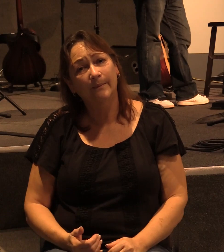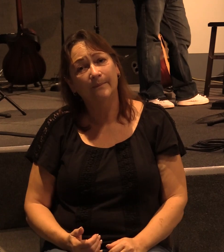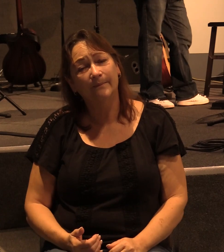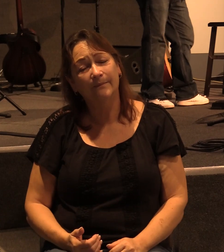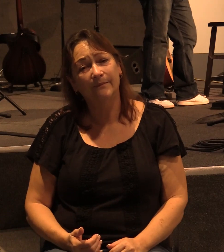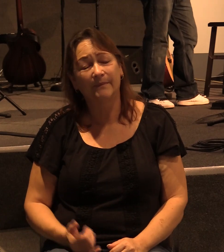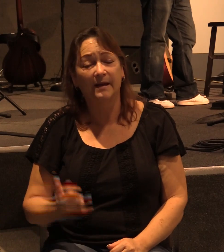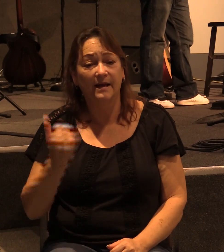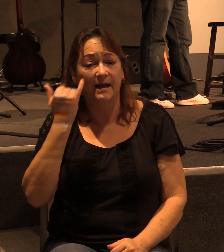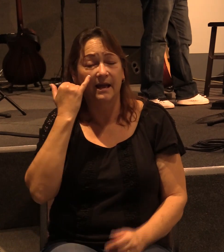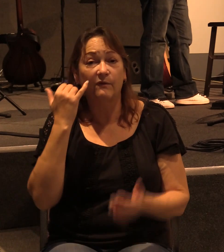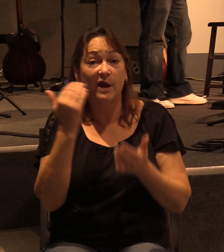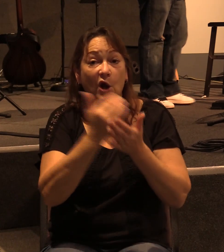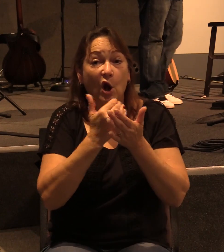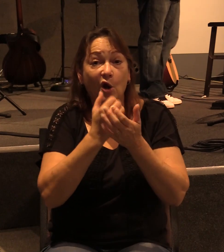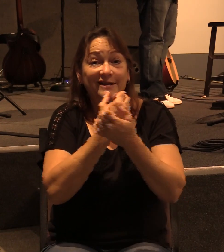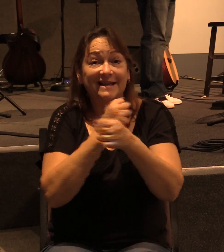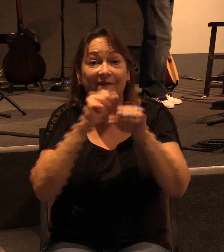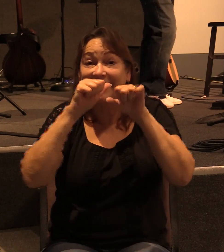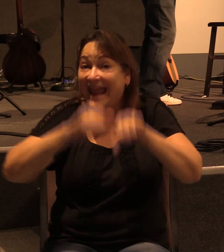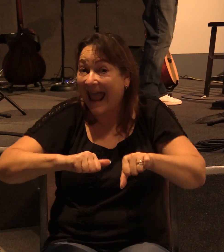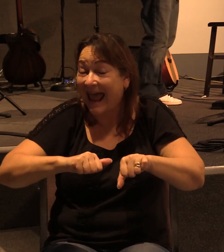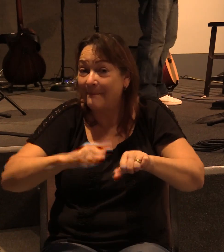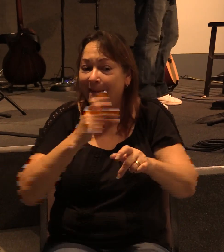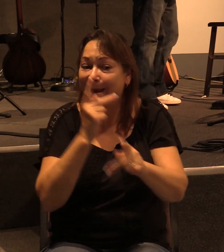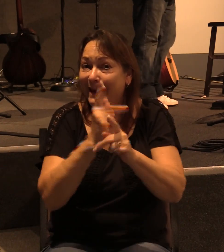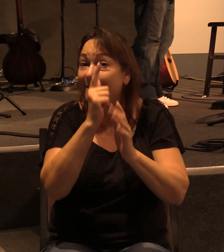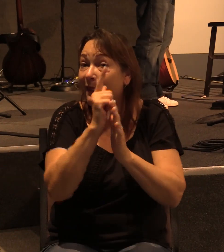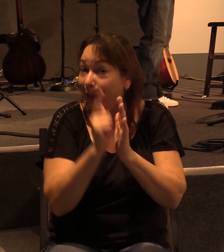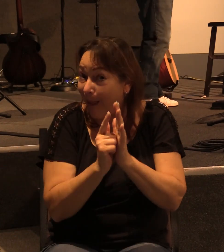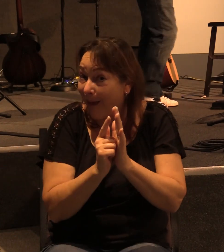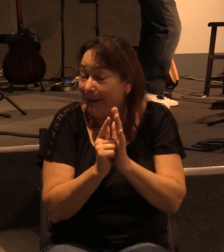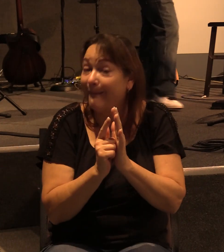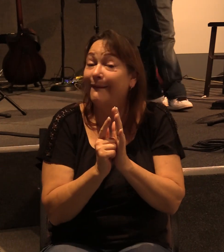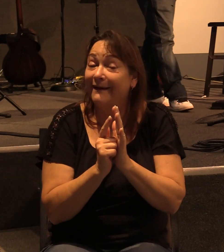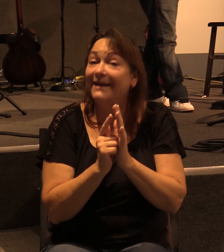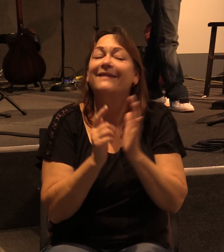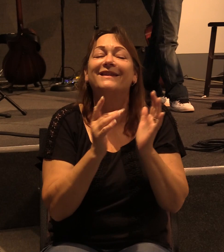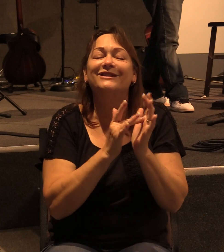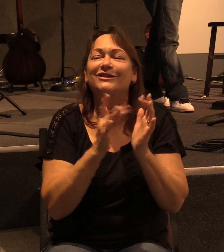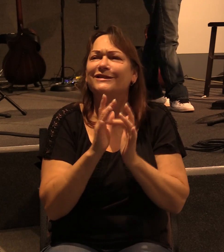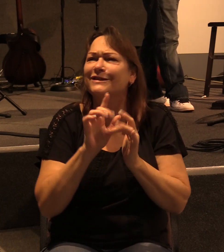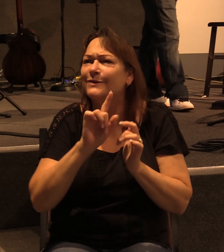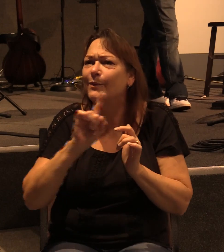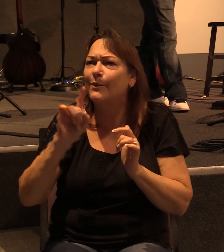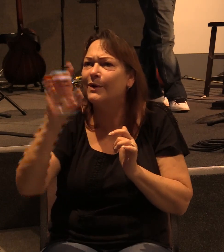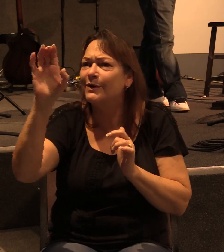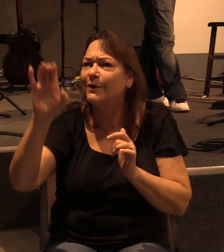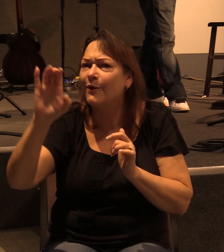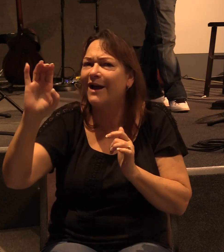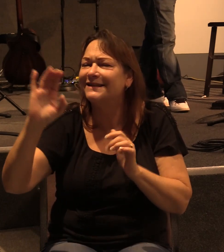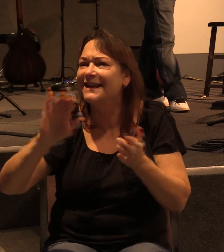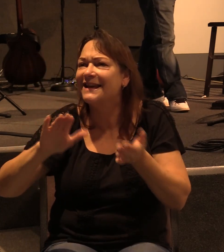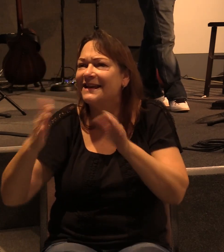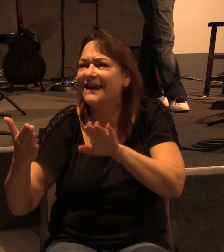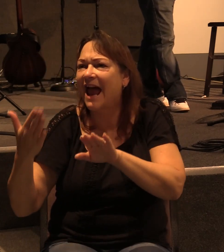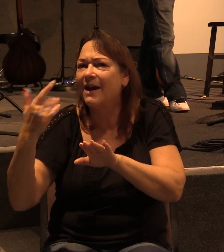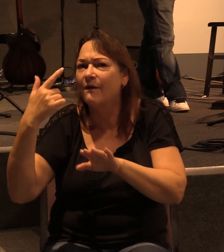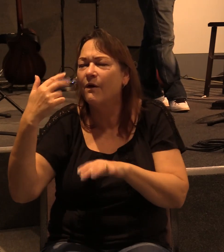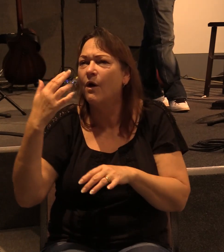I mean, if we can earn our salvation by keeping the law, then Jesus went to the cross and died for nothing.